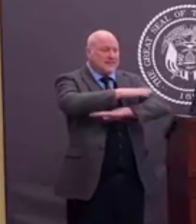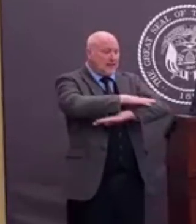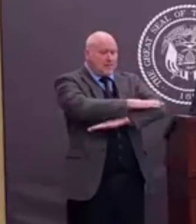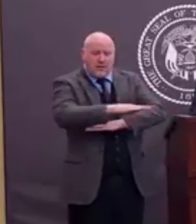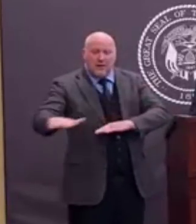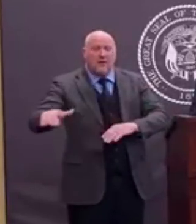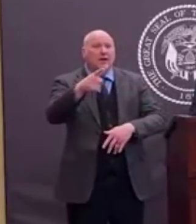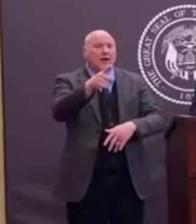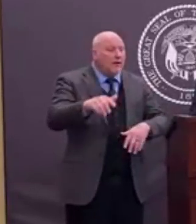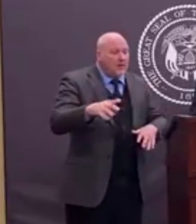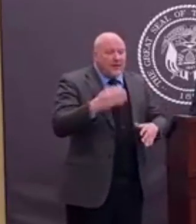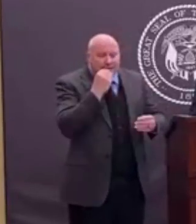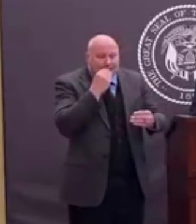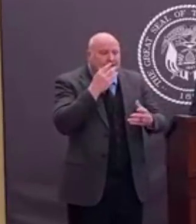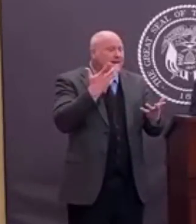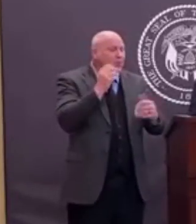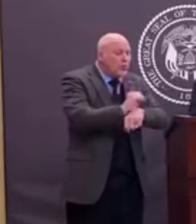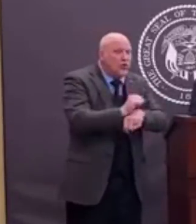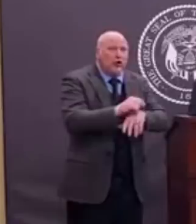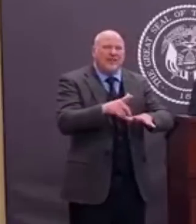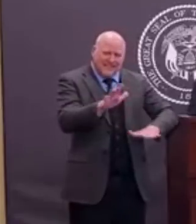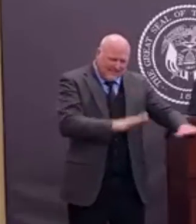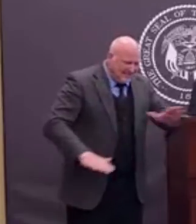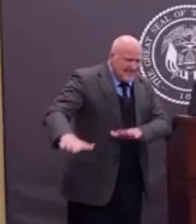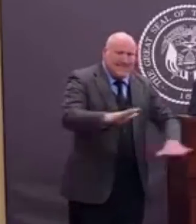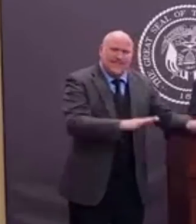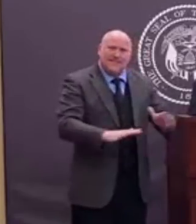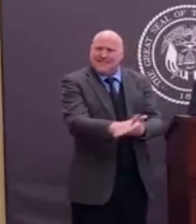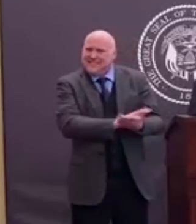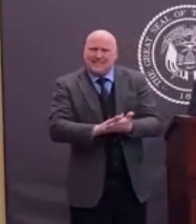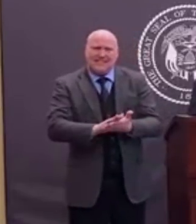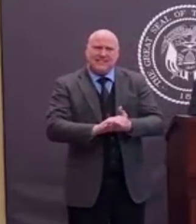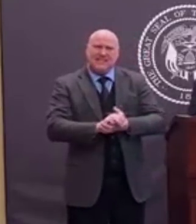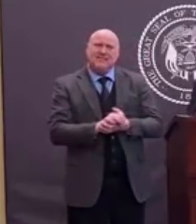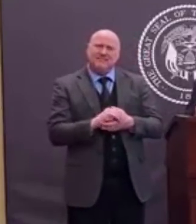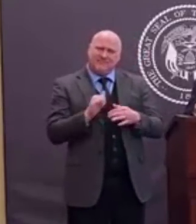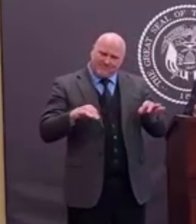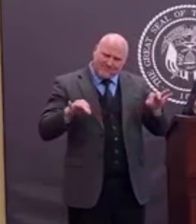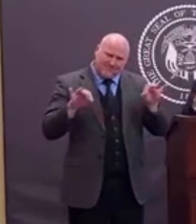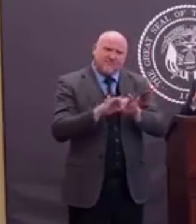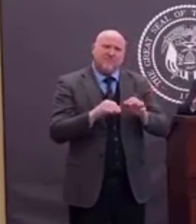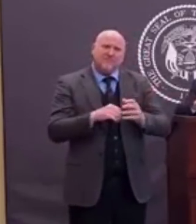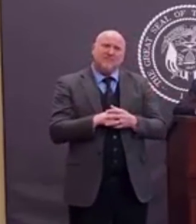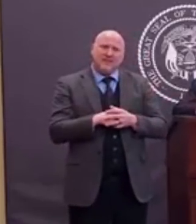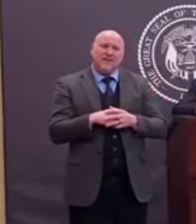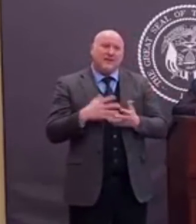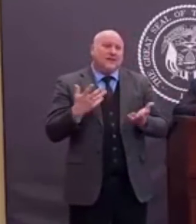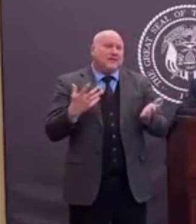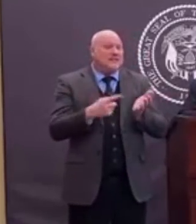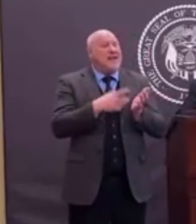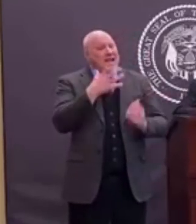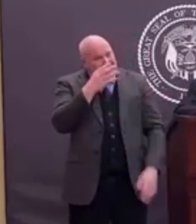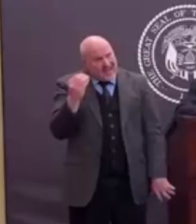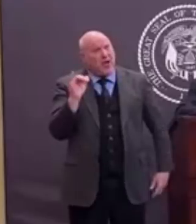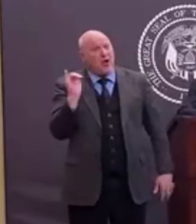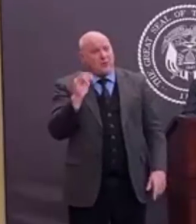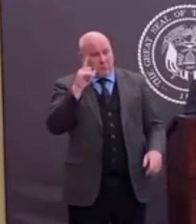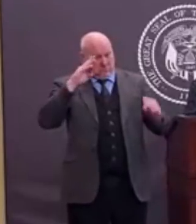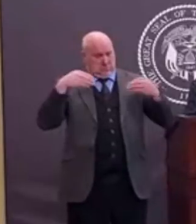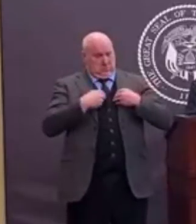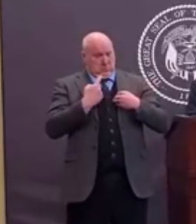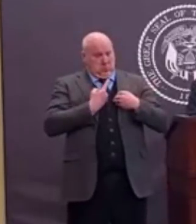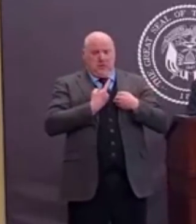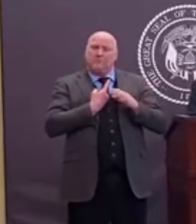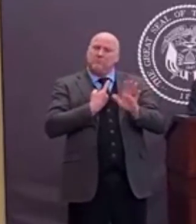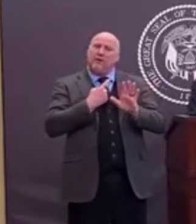Last but not least, we need to help others. Sometimes we need to just remind, oh, I can't shake your hand. I'm going do the elbow